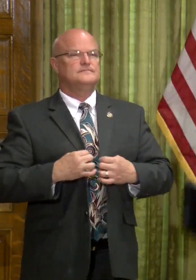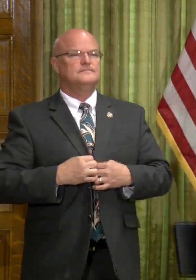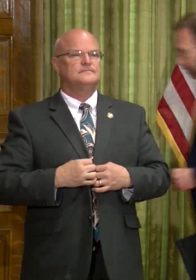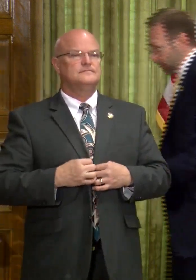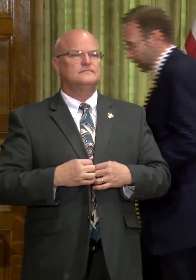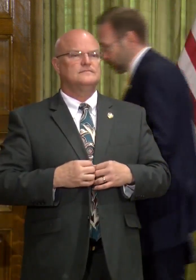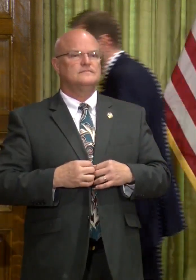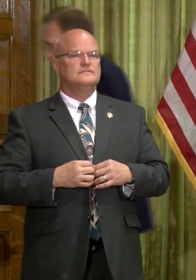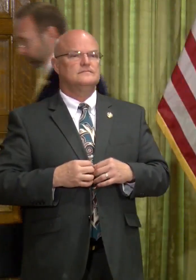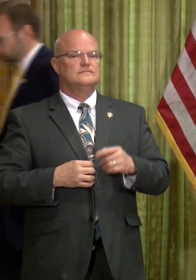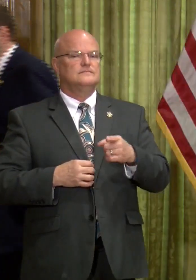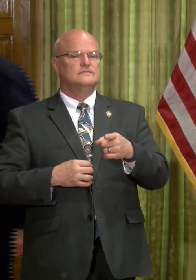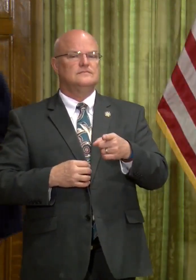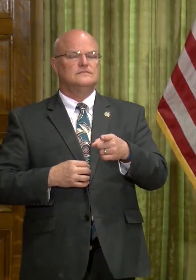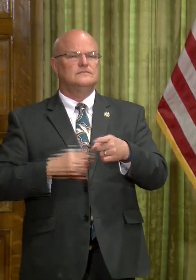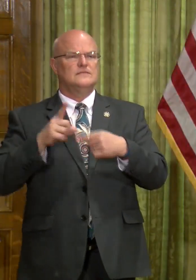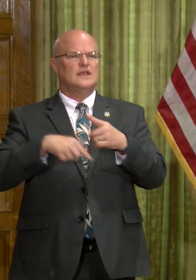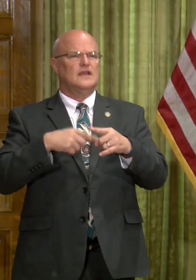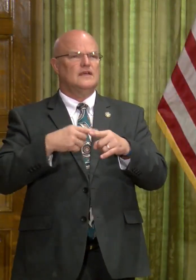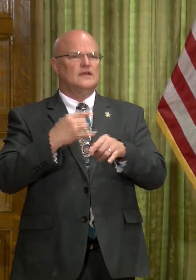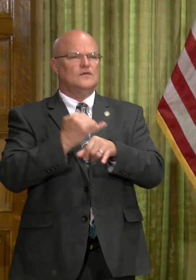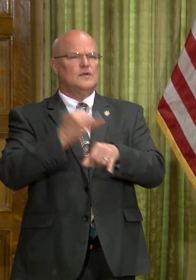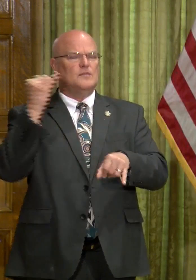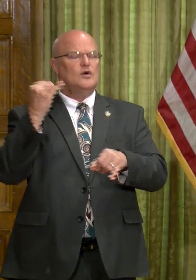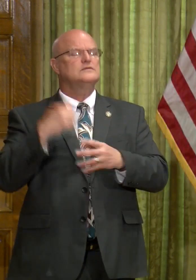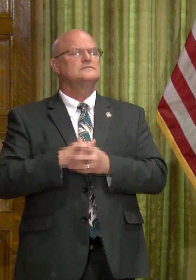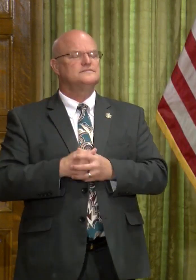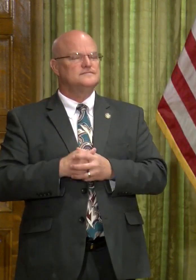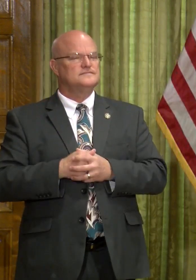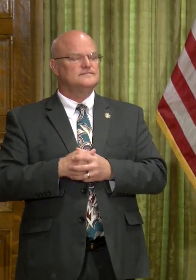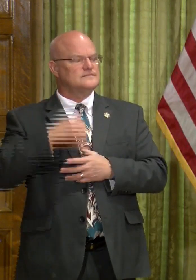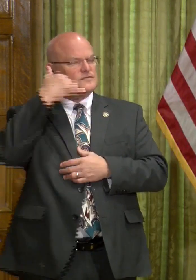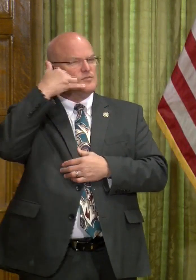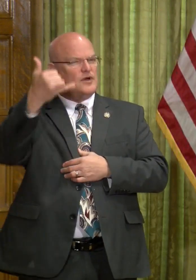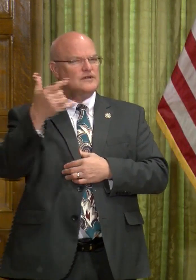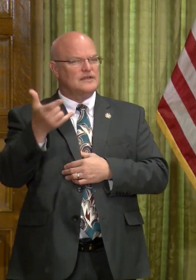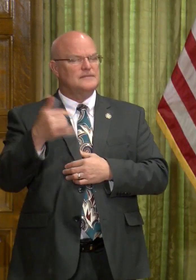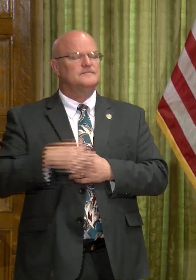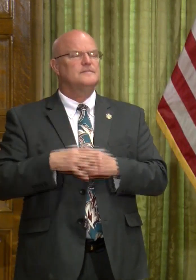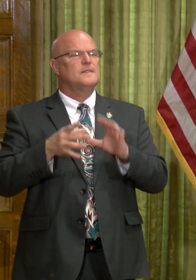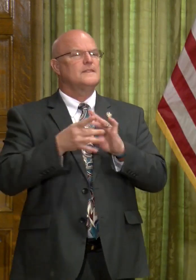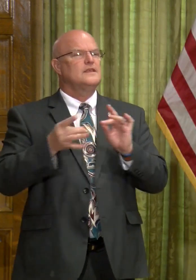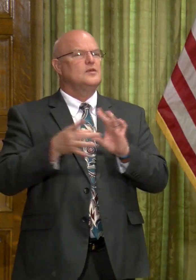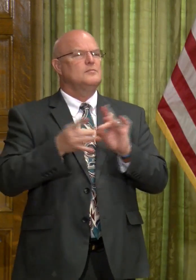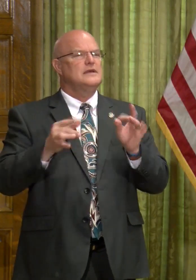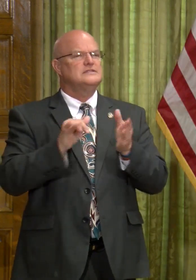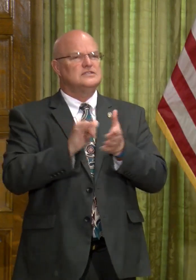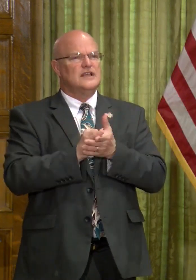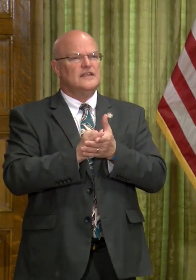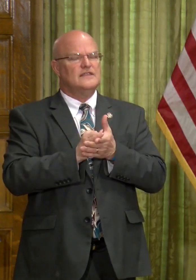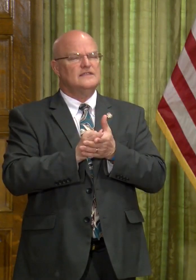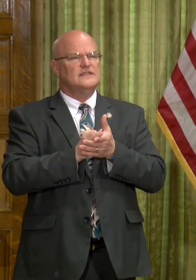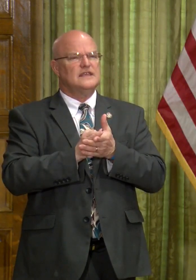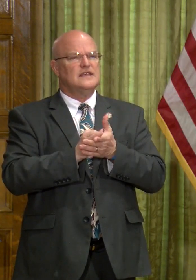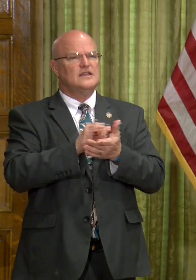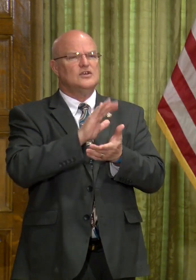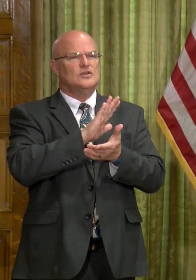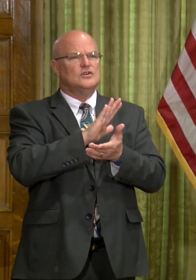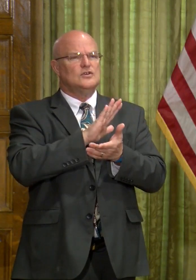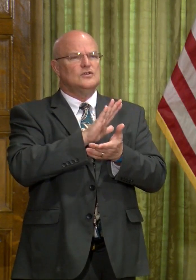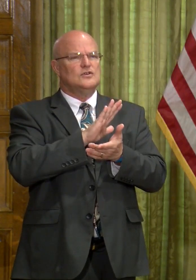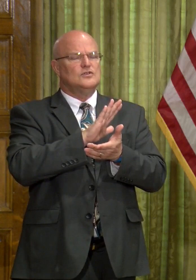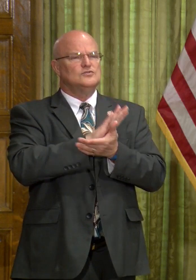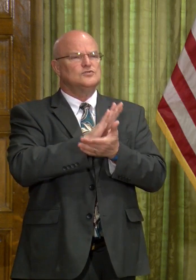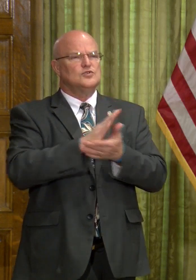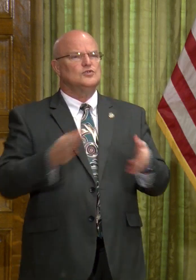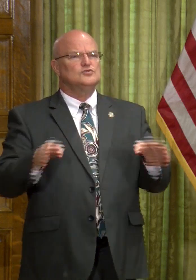Can I have follow-up question over the remote link? Yes. You mentioned, uh, the- the schools obviously